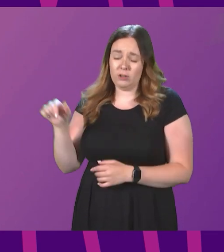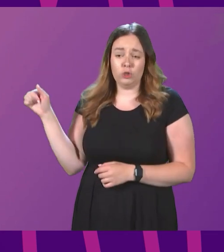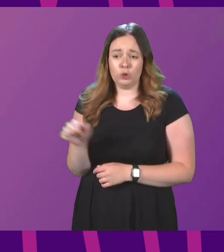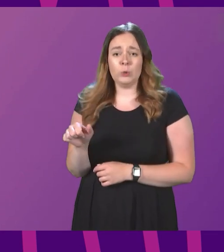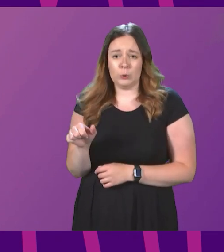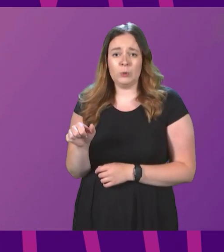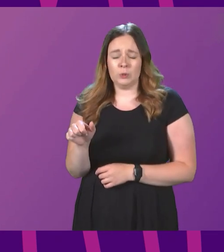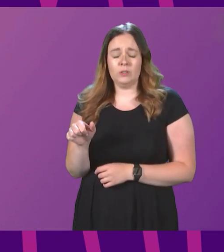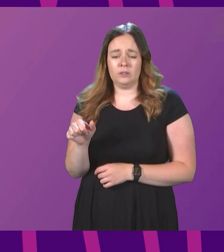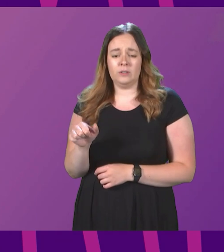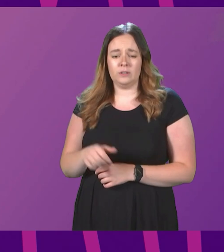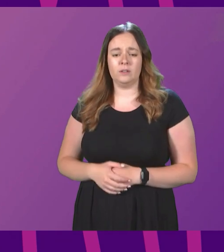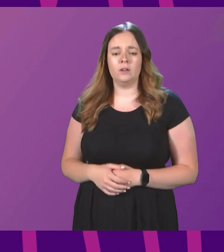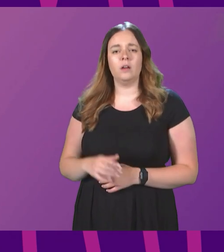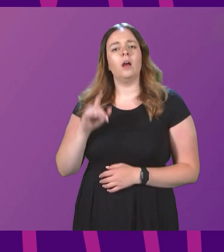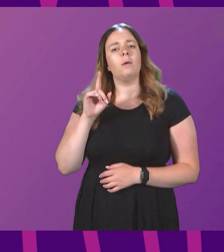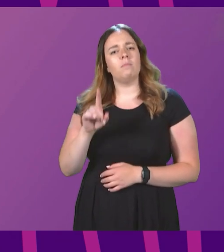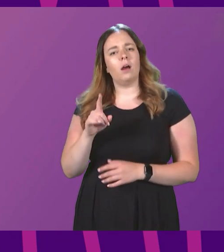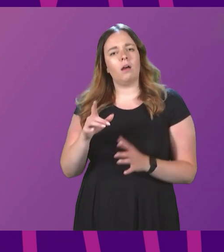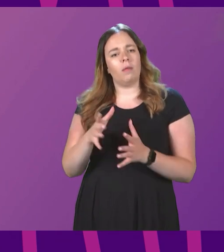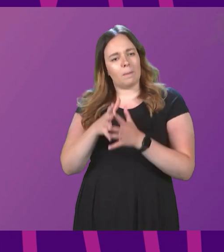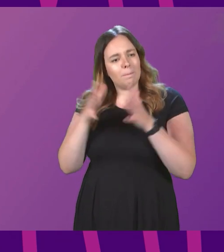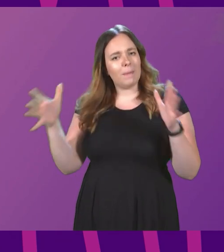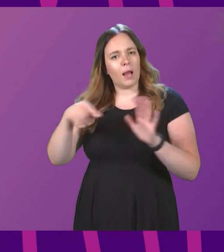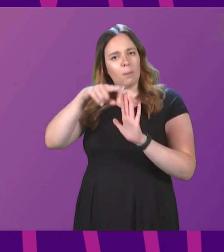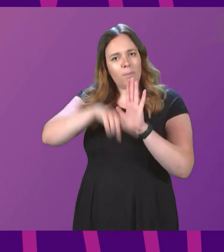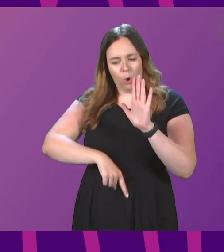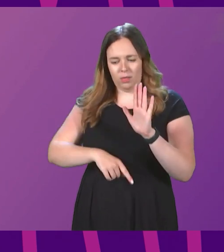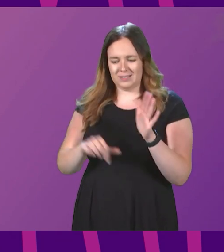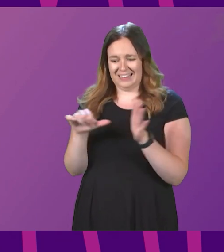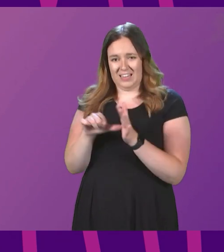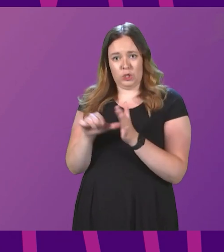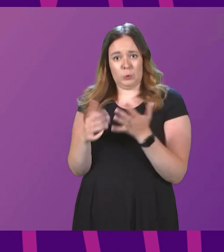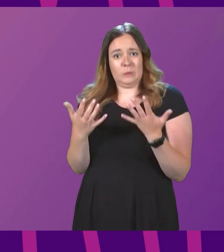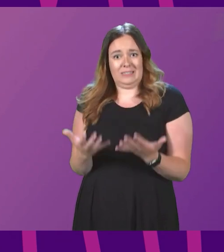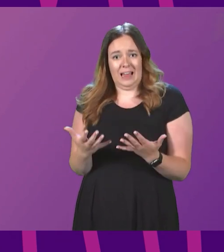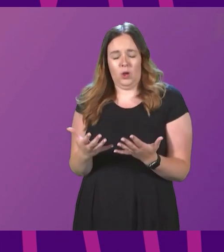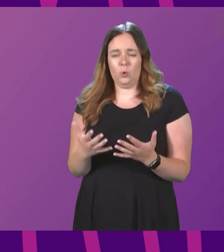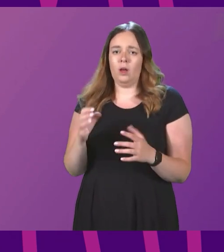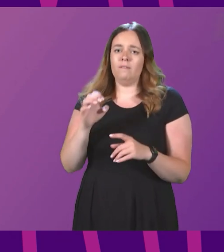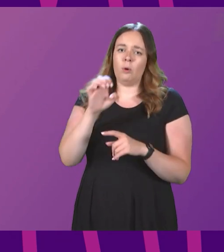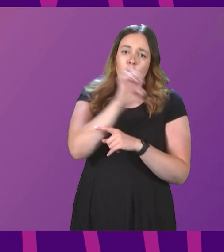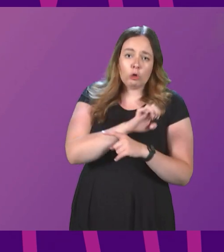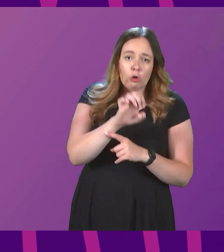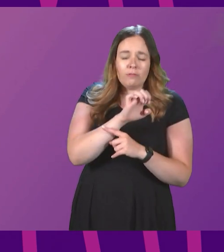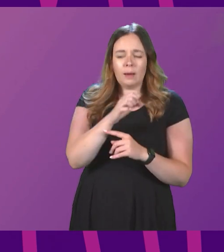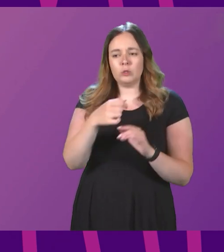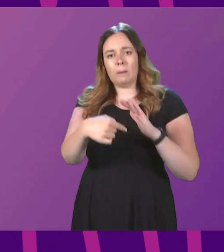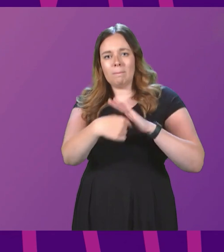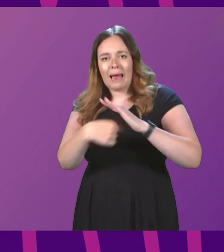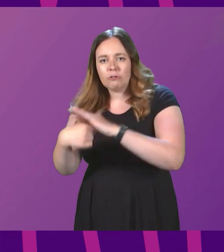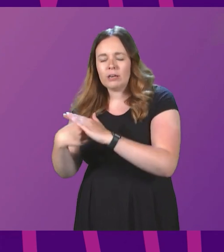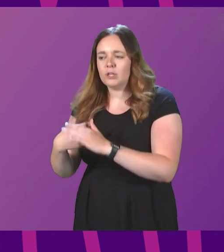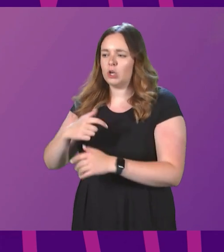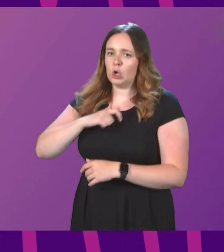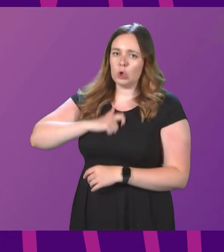But on the big policy issues of our time, from Europe to migration to human rights and fairness for